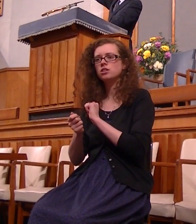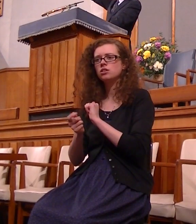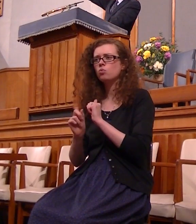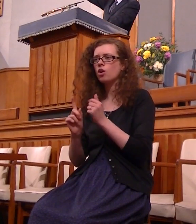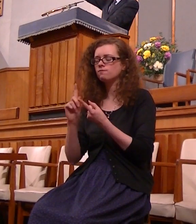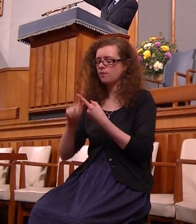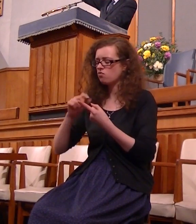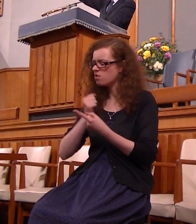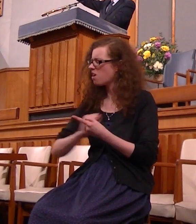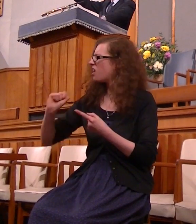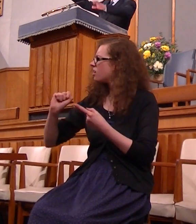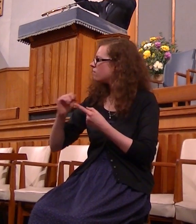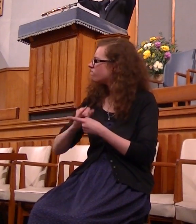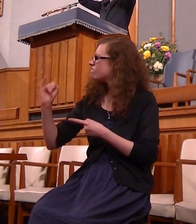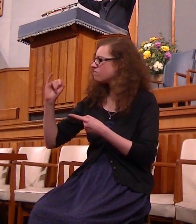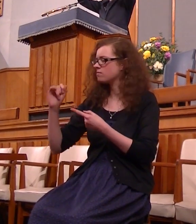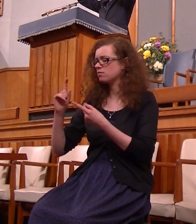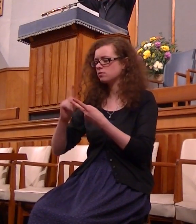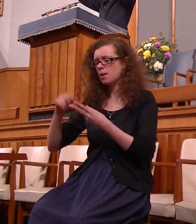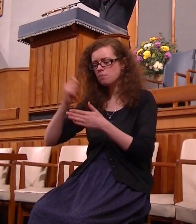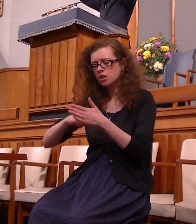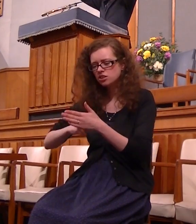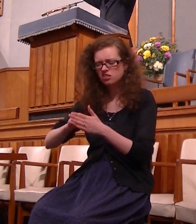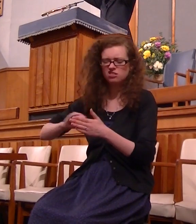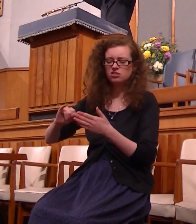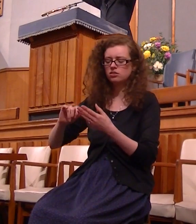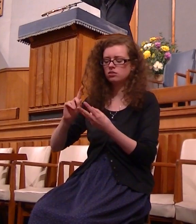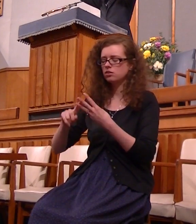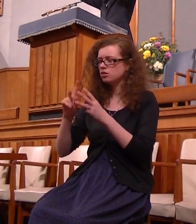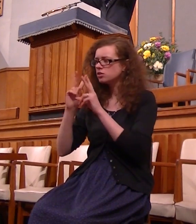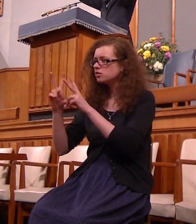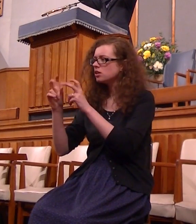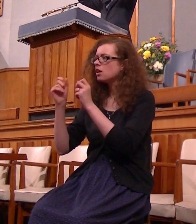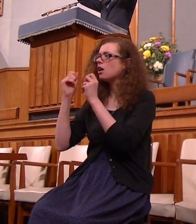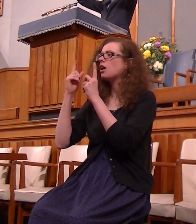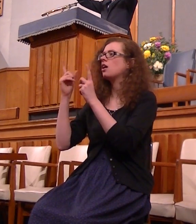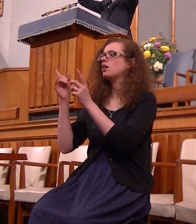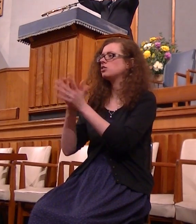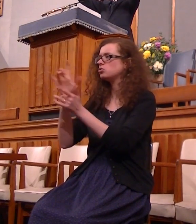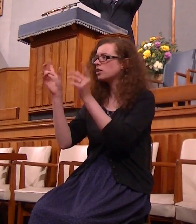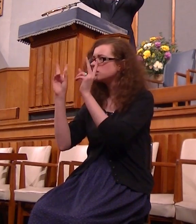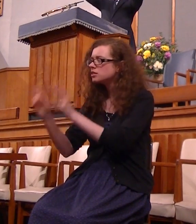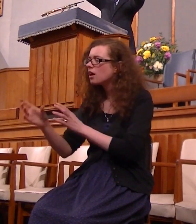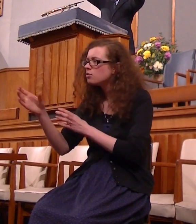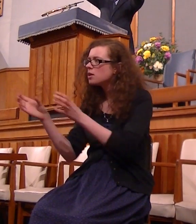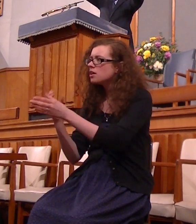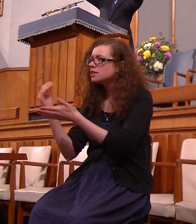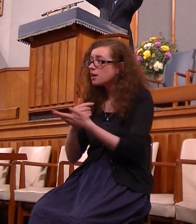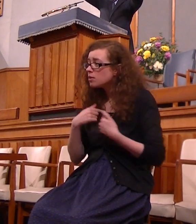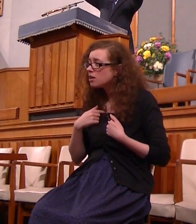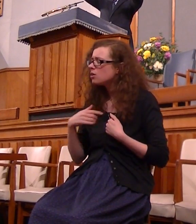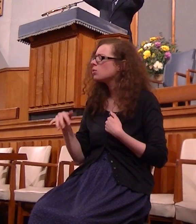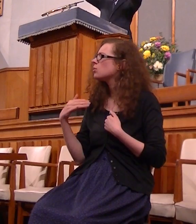chastisement sight of Christ or his salvation appeal to